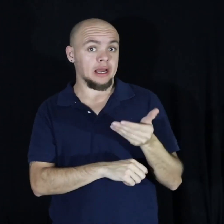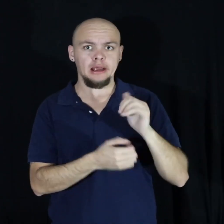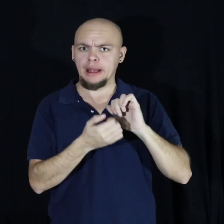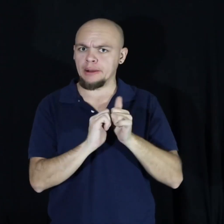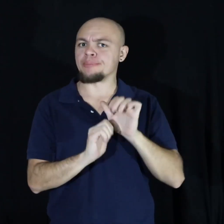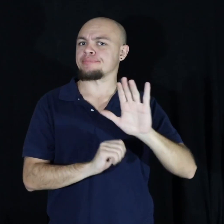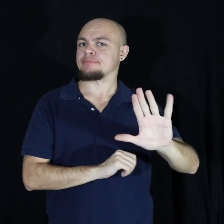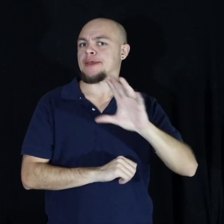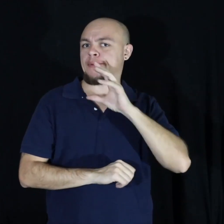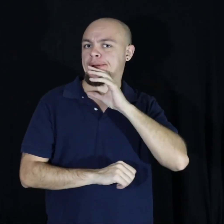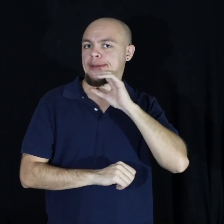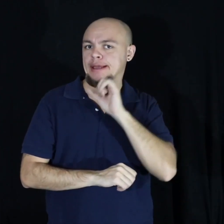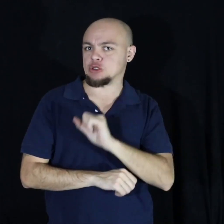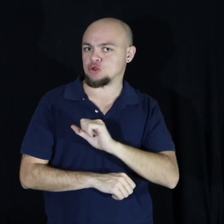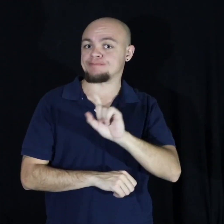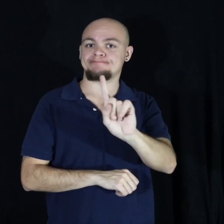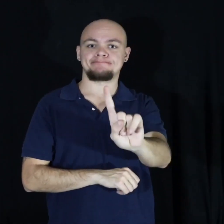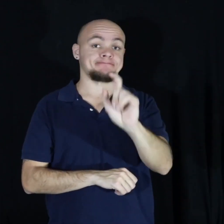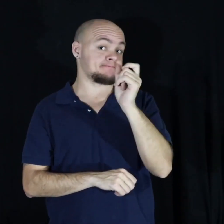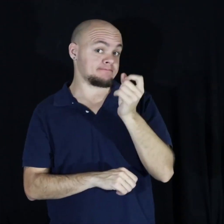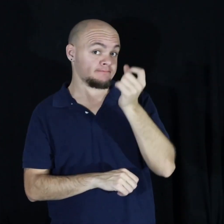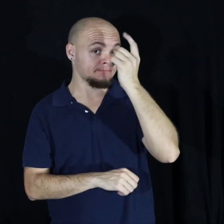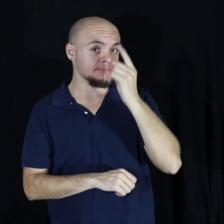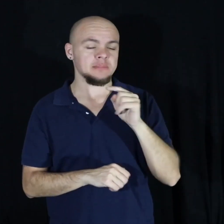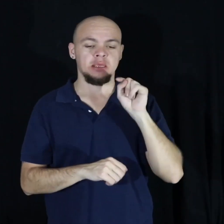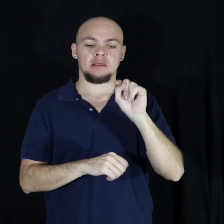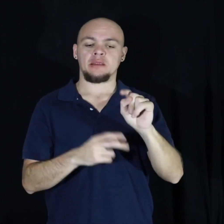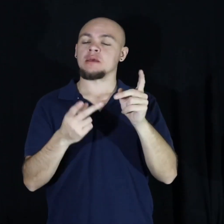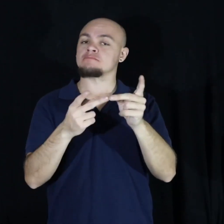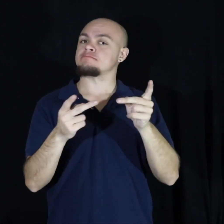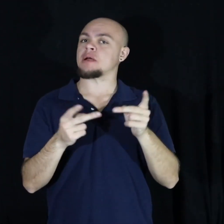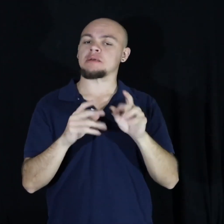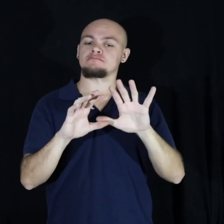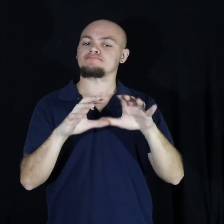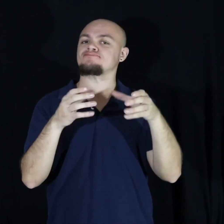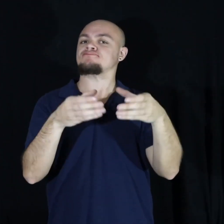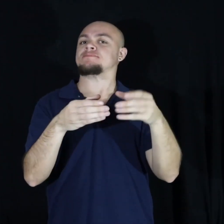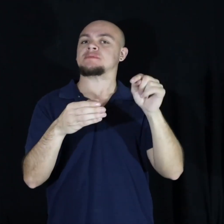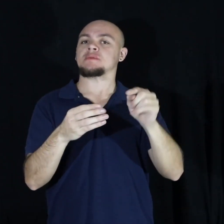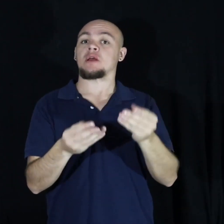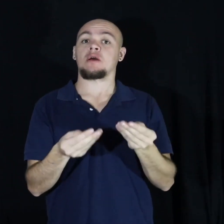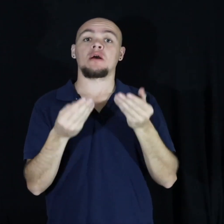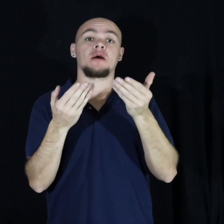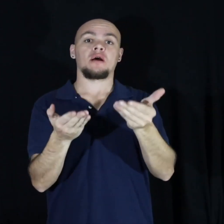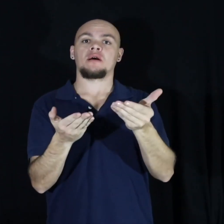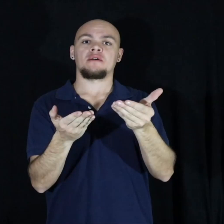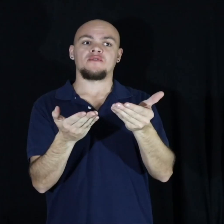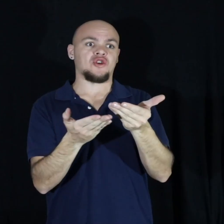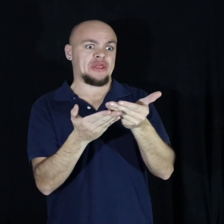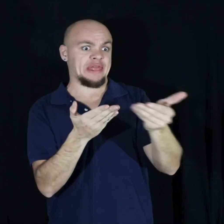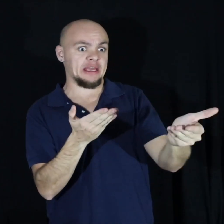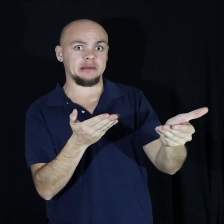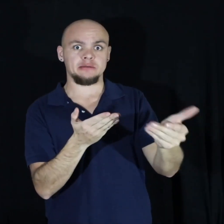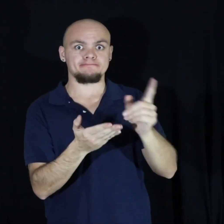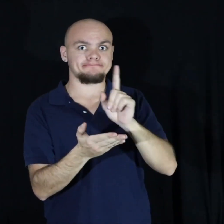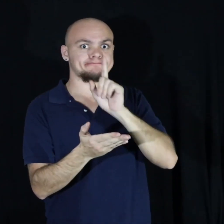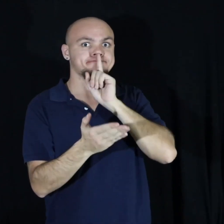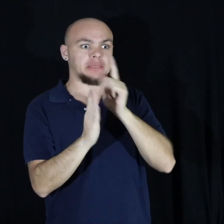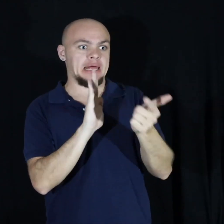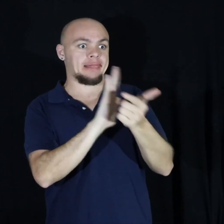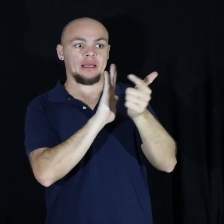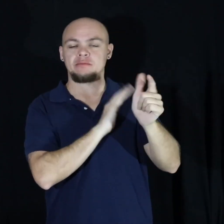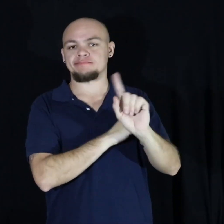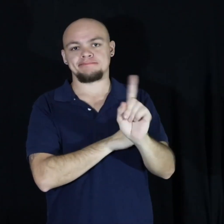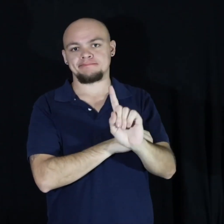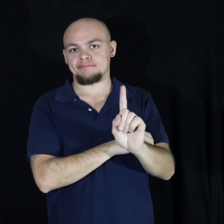however this place does not offer non-permissible items such as